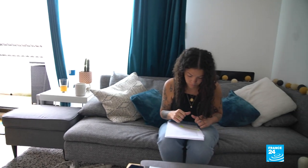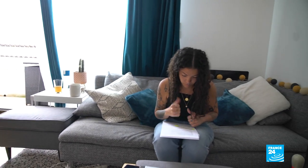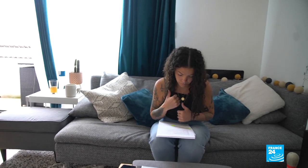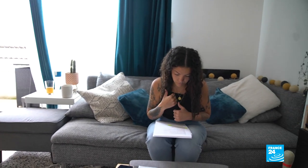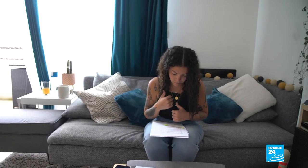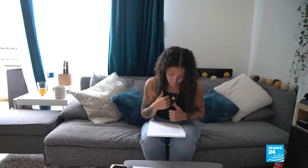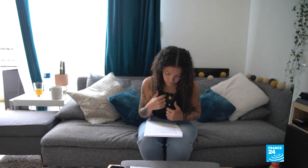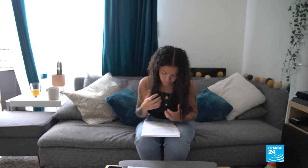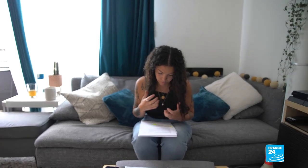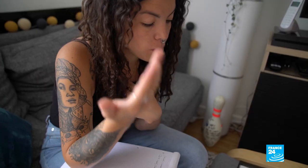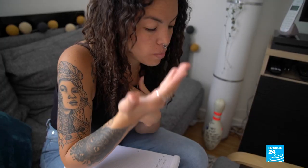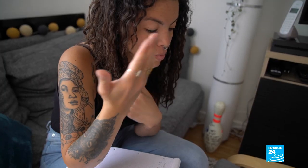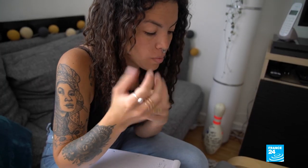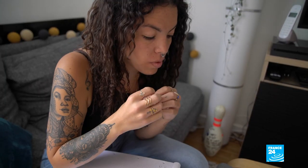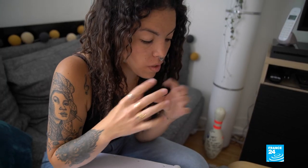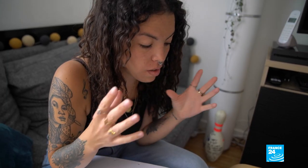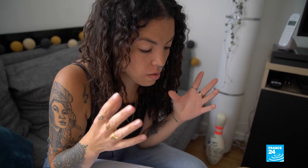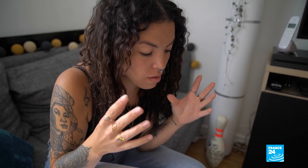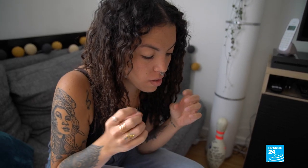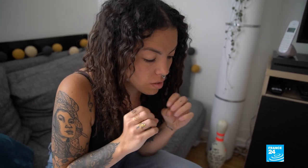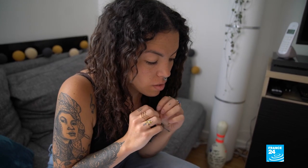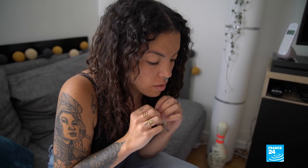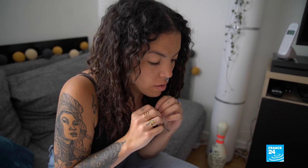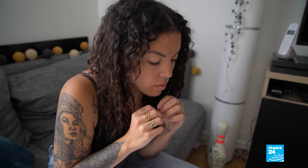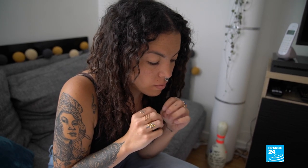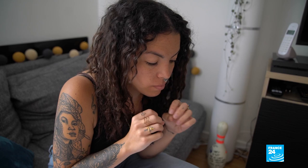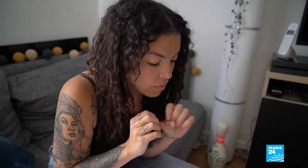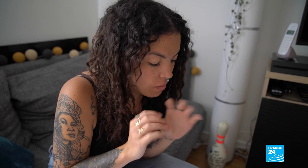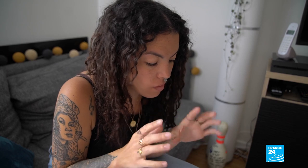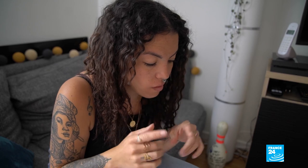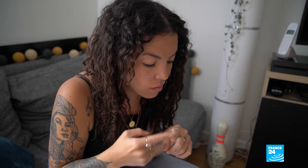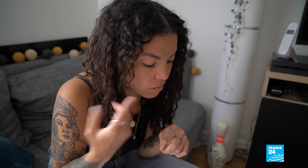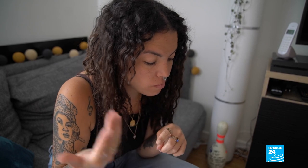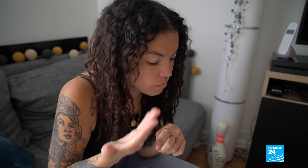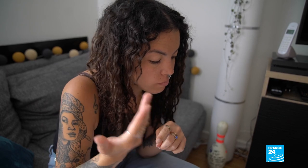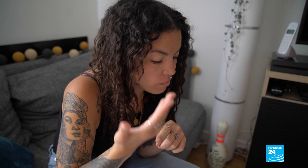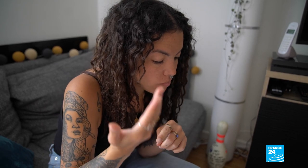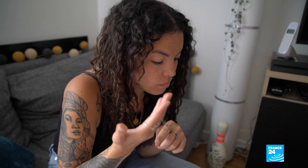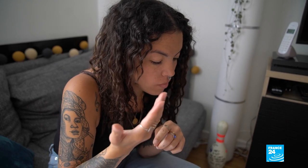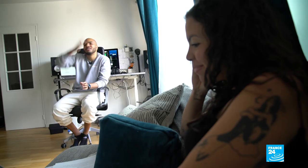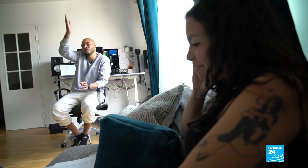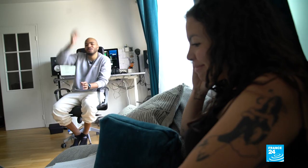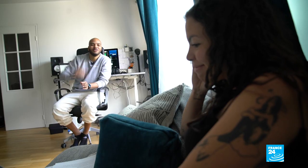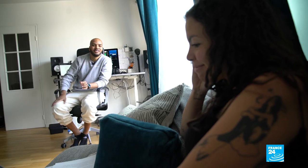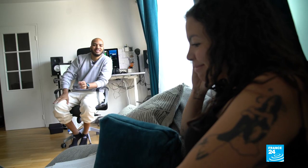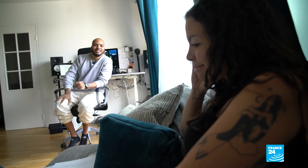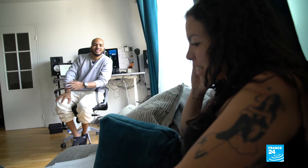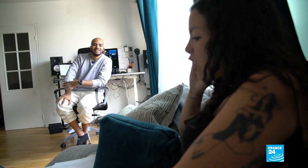lyrics into French sign language. Her MC is a well-known figure in the deaf community. For years now, he's incorporated sign